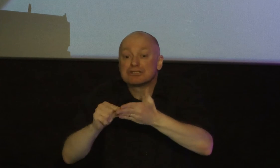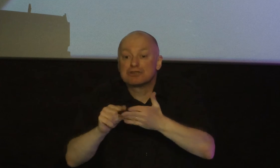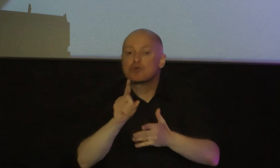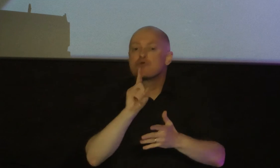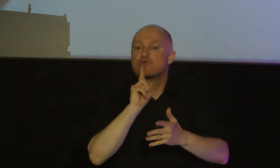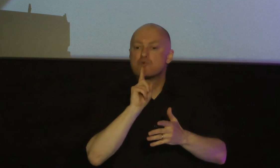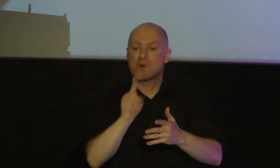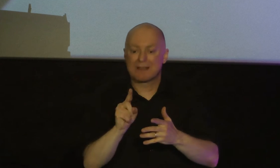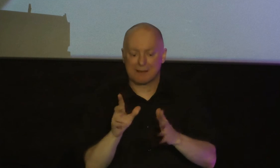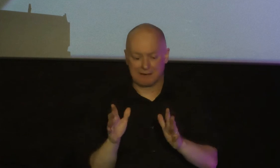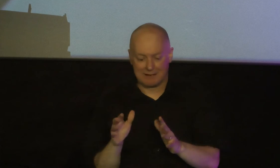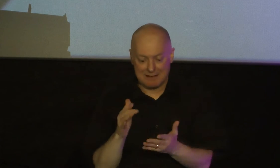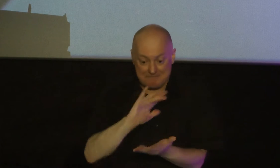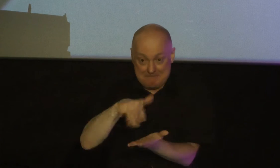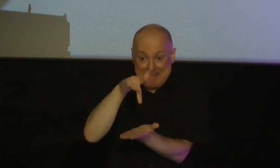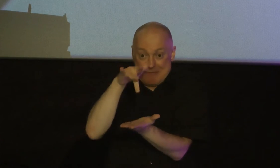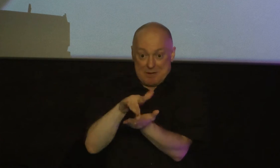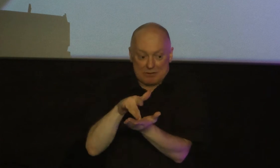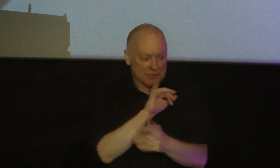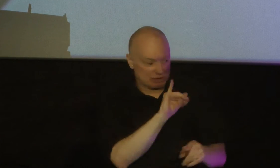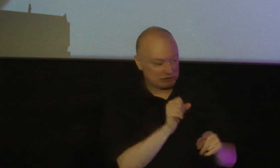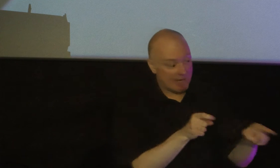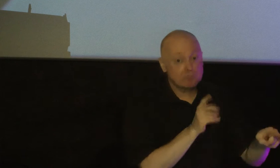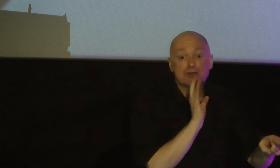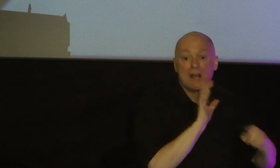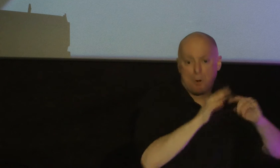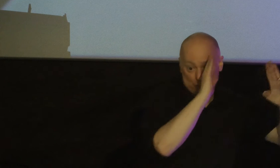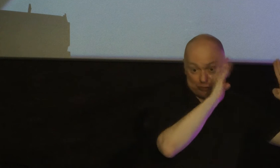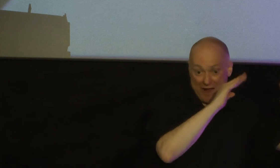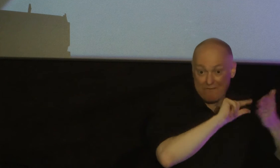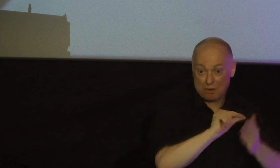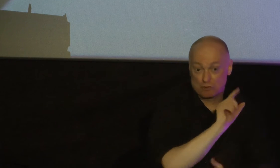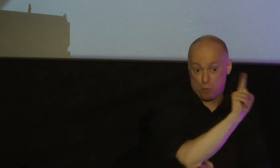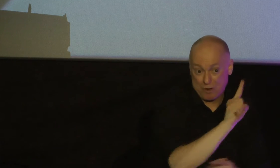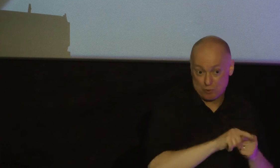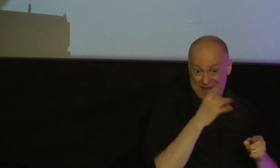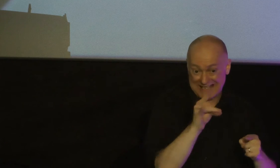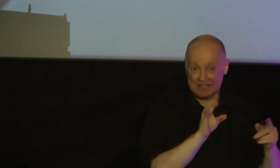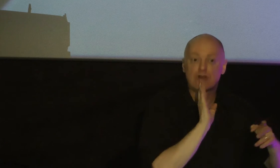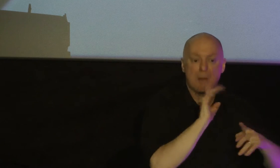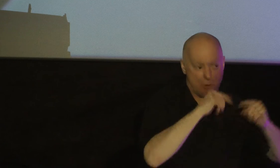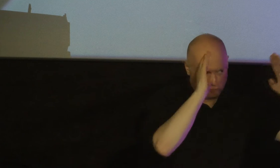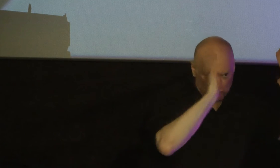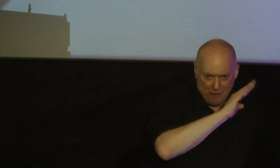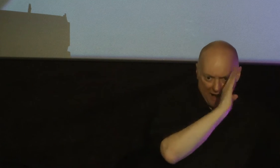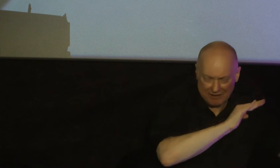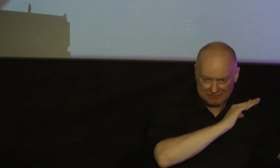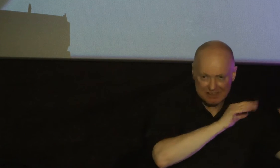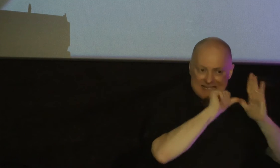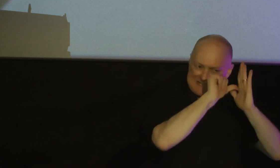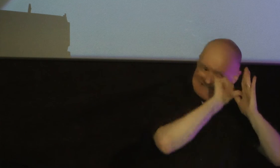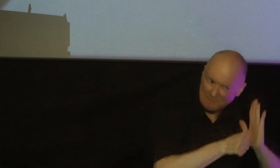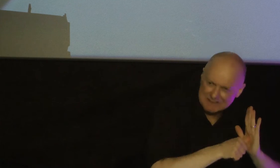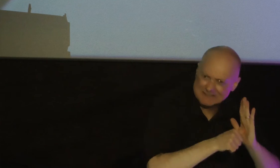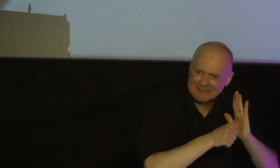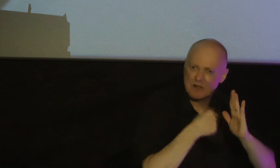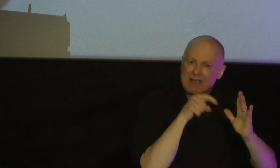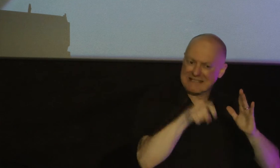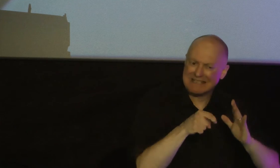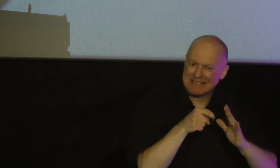between james's emphasis on trials in verses 1 to 18 and his emphasis on receiving and responding